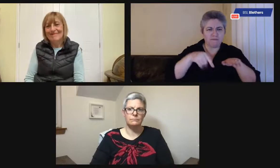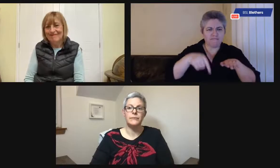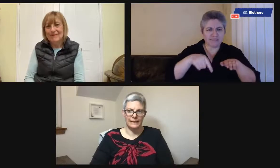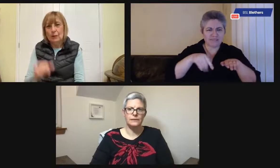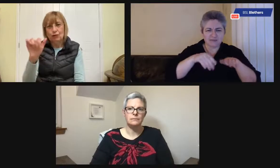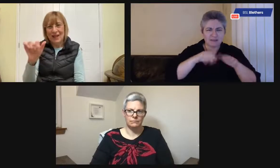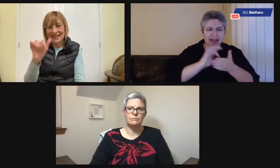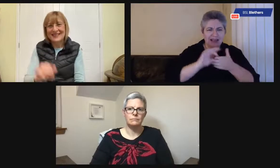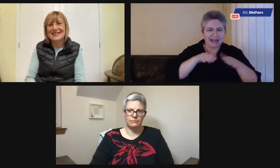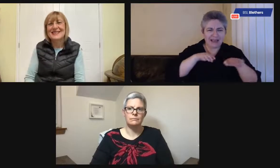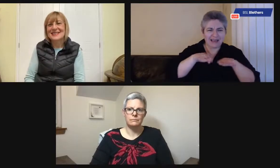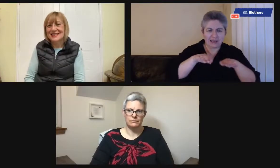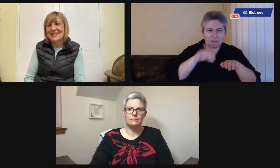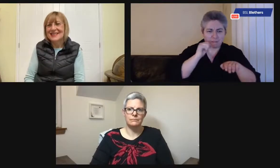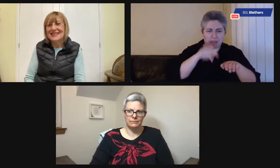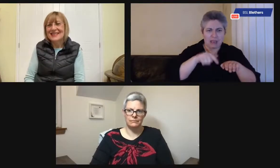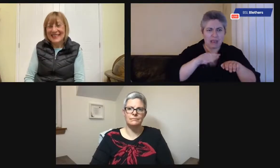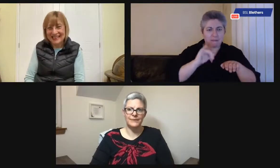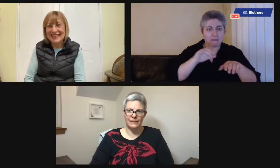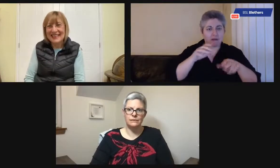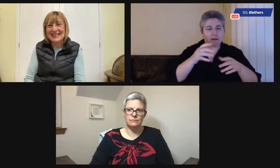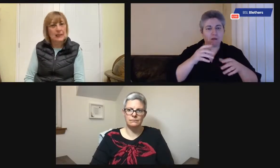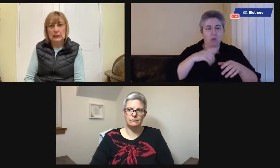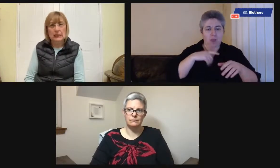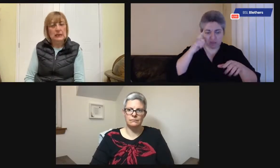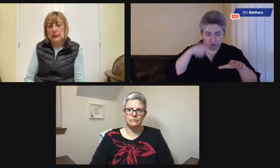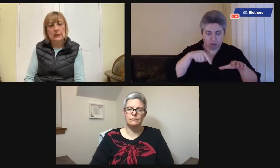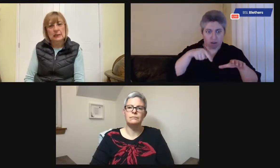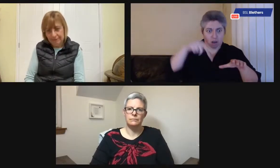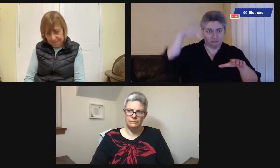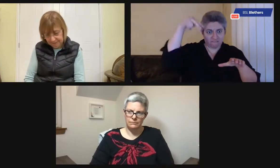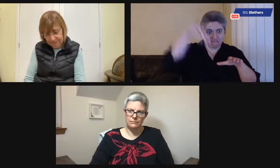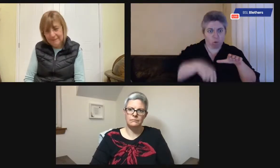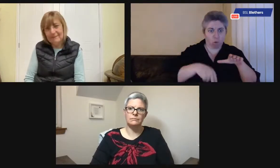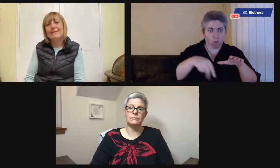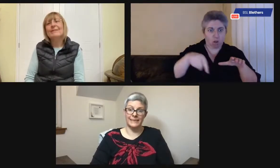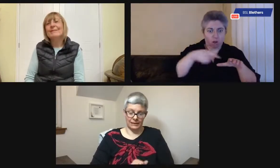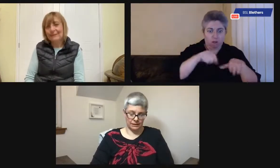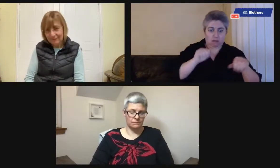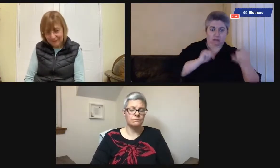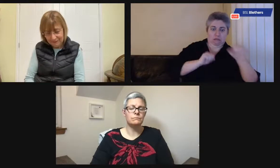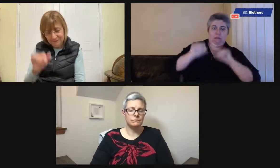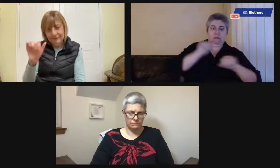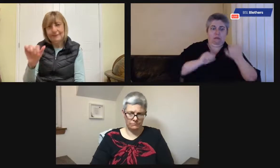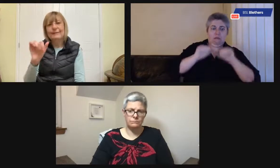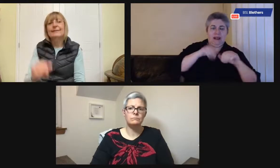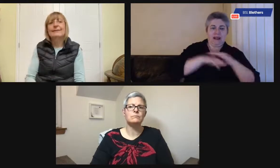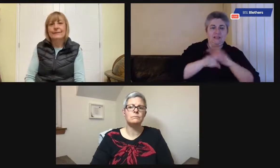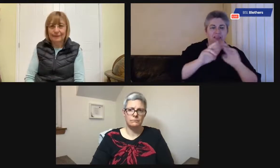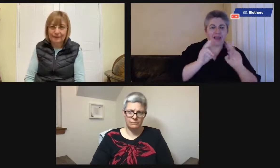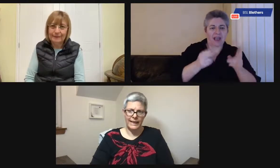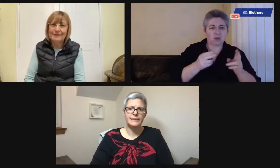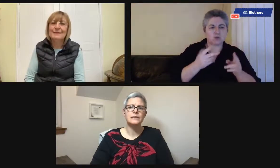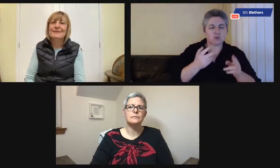try to avoid black and maybe not black slippers because they think they're going to fall down, maybe not a black mat.